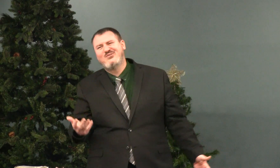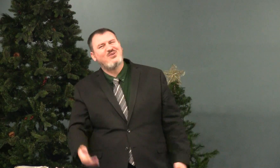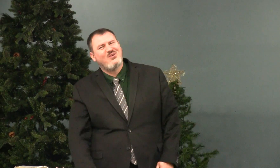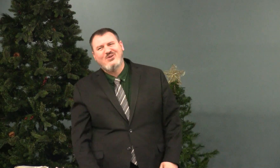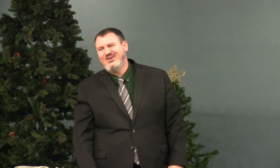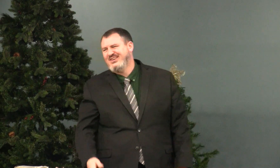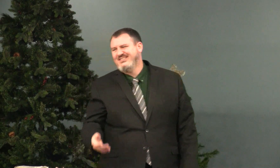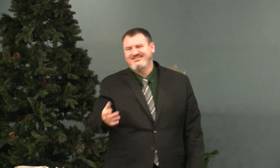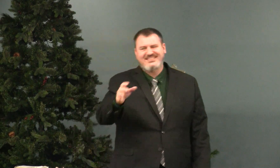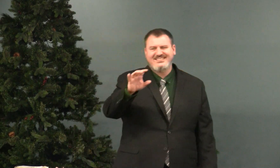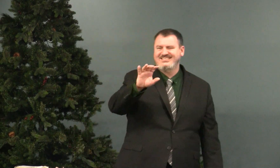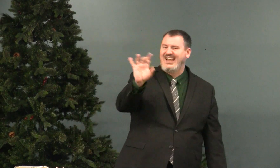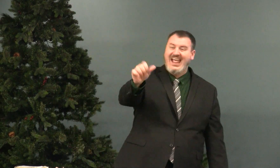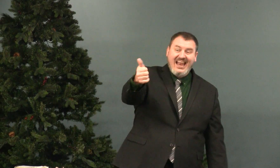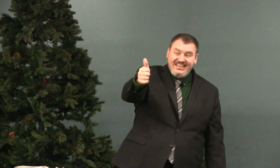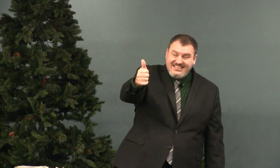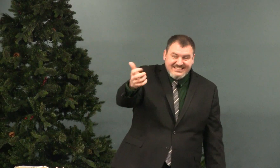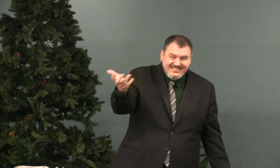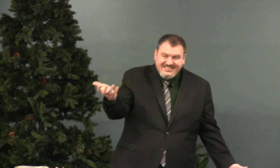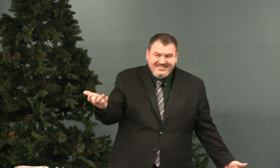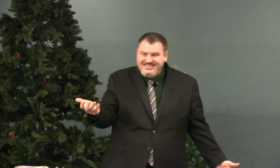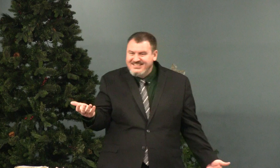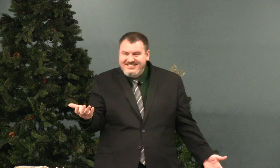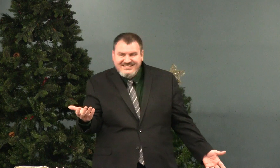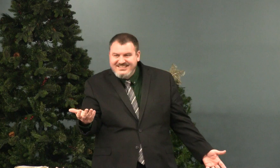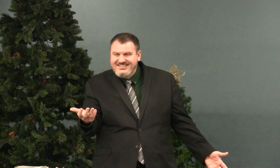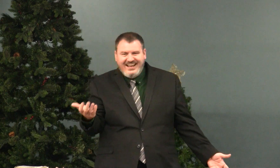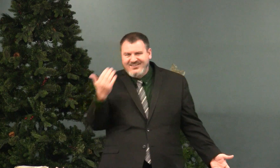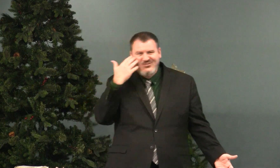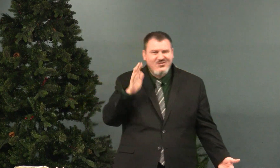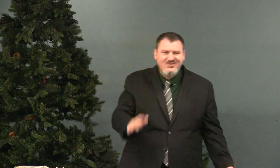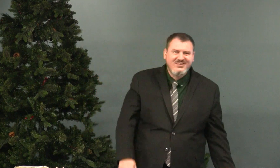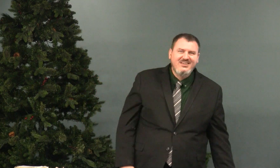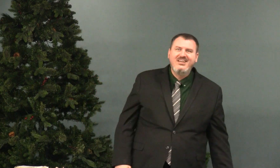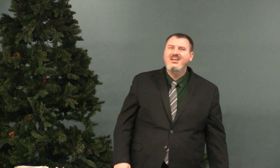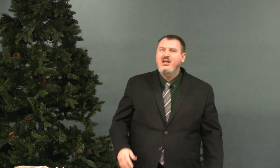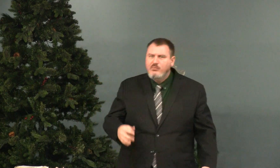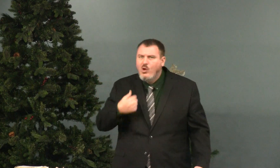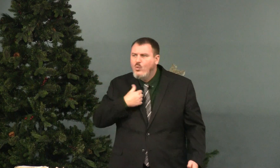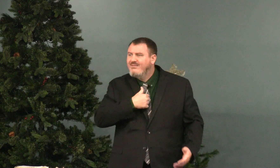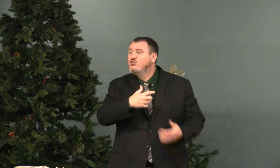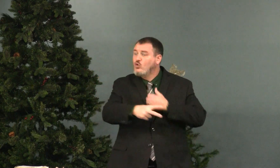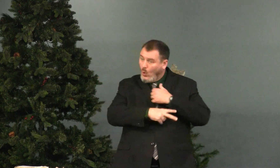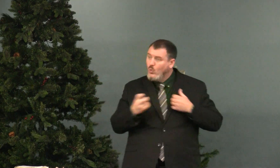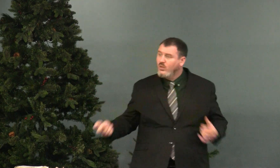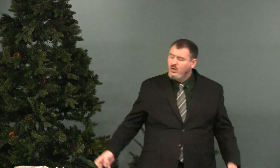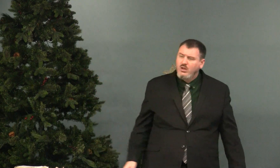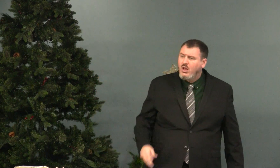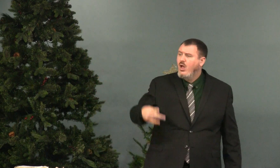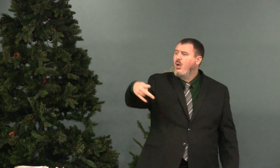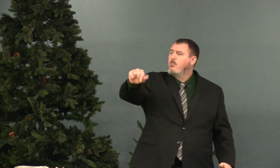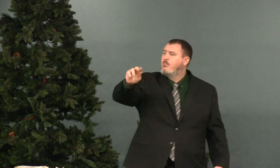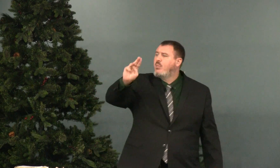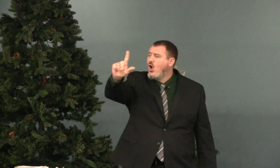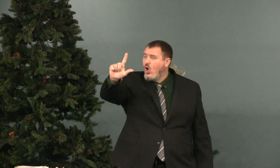I don't know how old I was. Maybe 10. I don't know. But we've stolen.